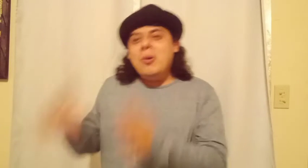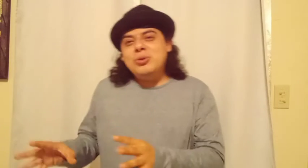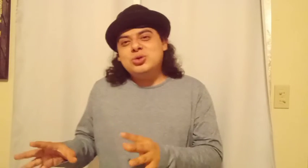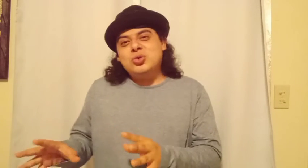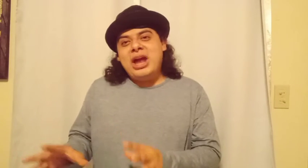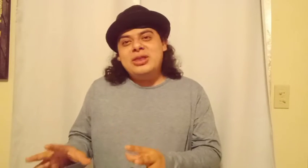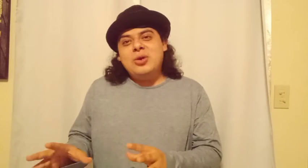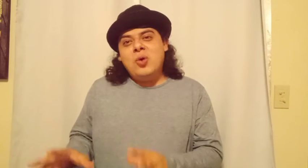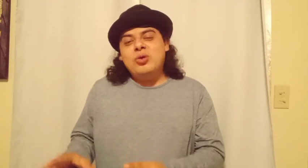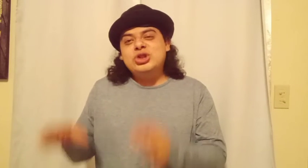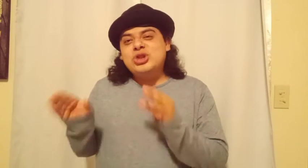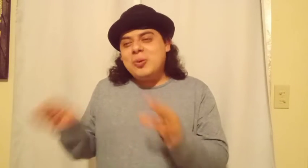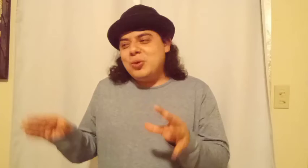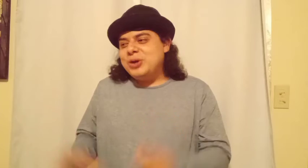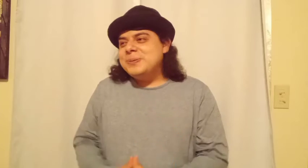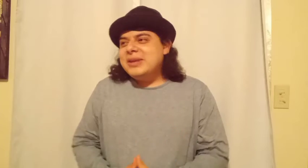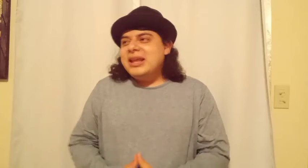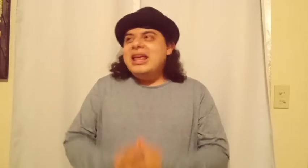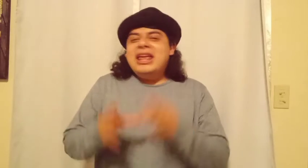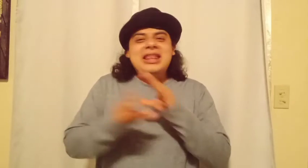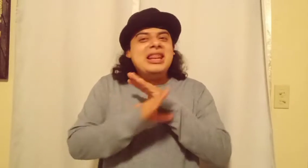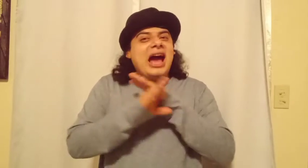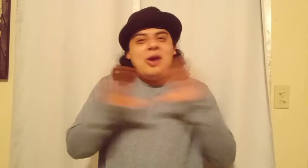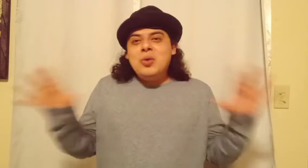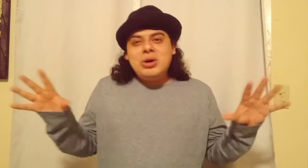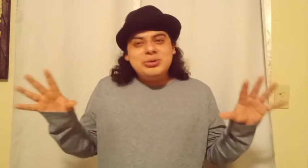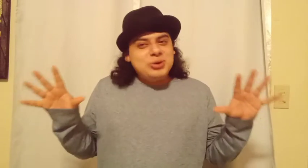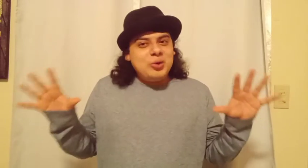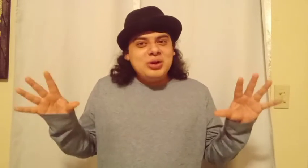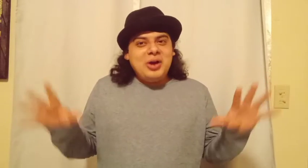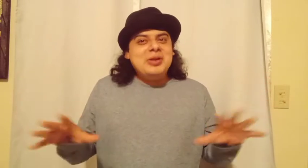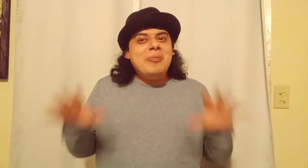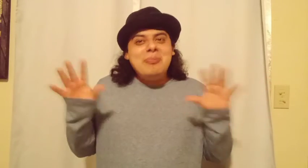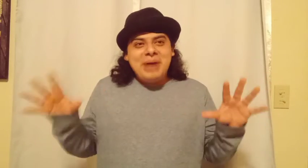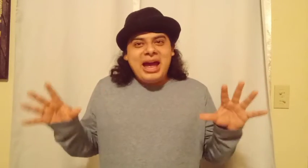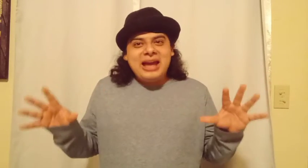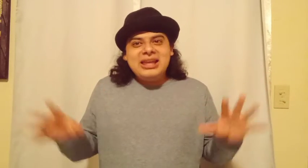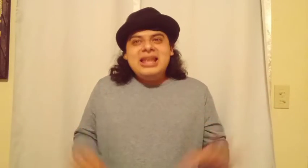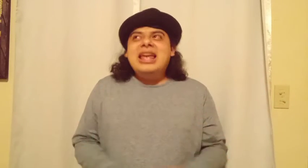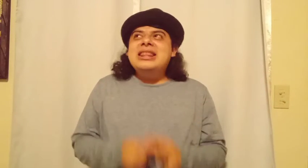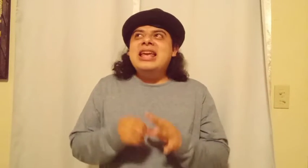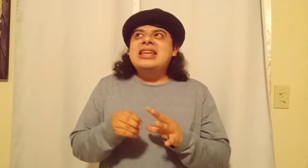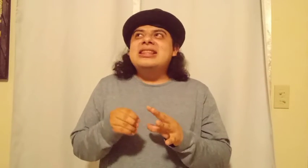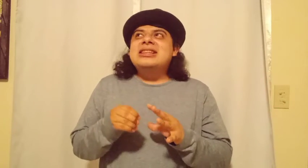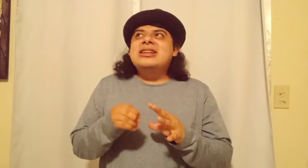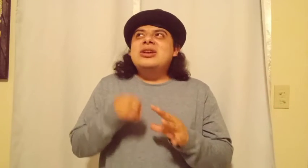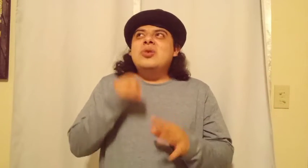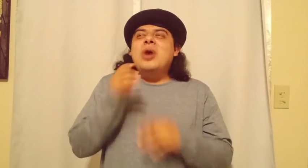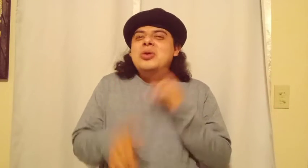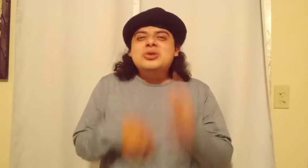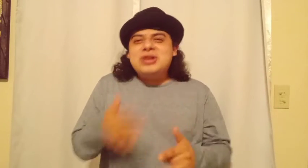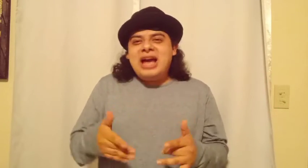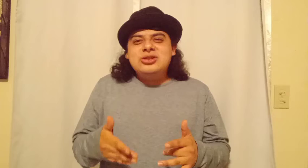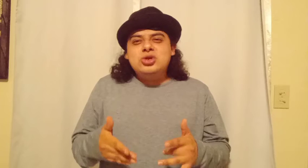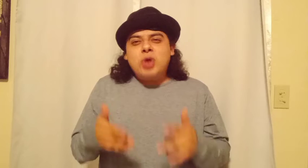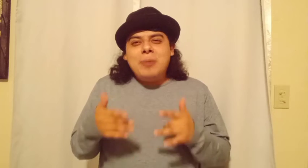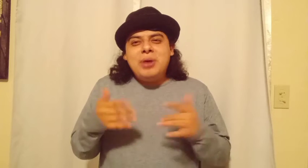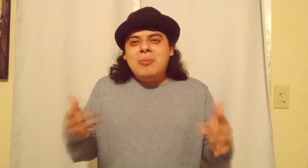almost ran over someone. And then, I don't know what was going on in the back. And then, one of those guys dropped a